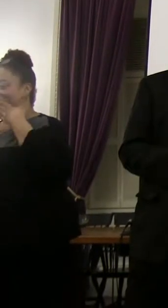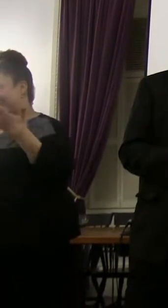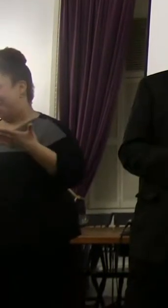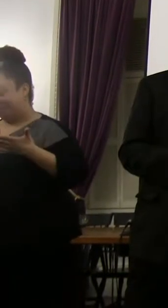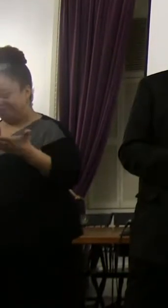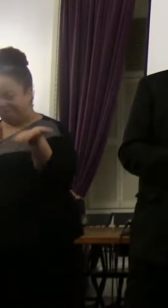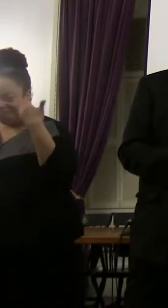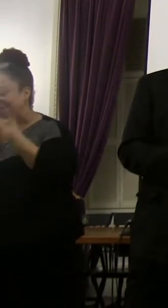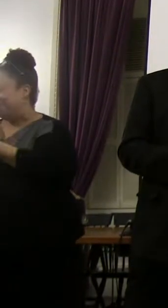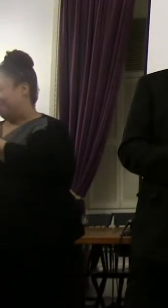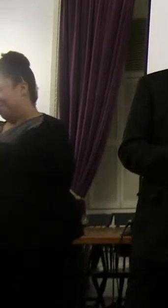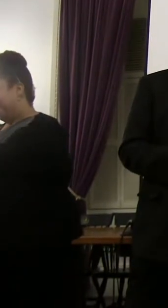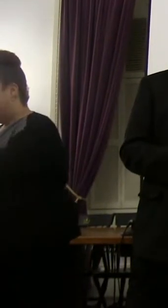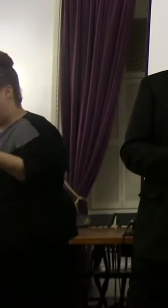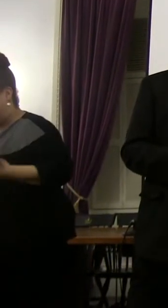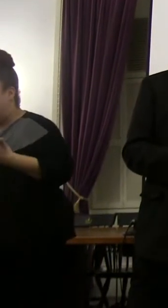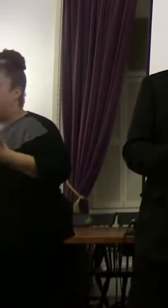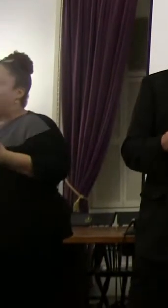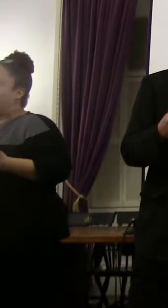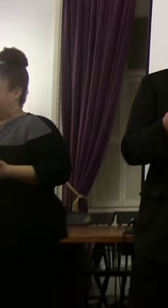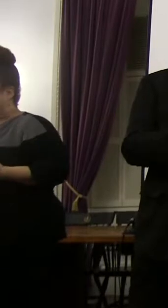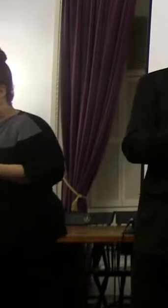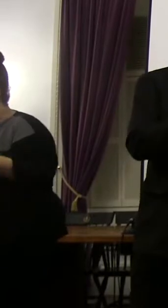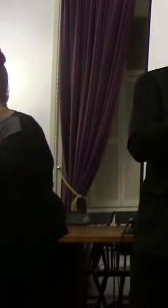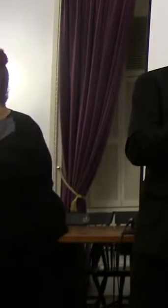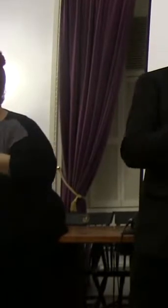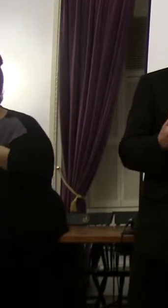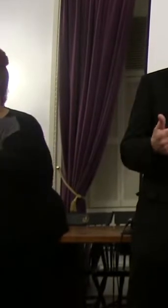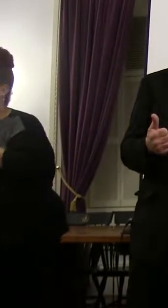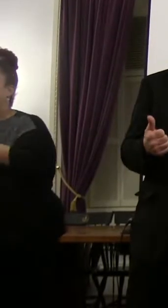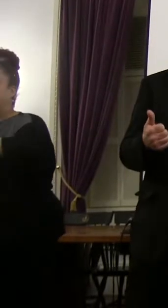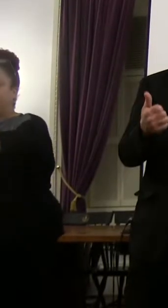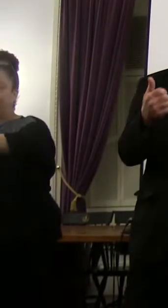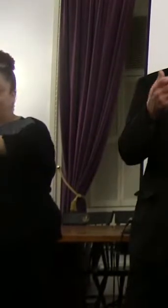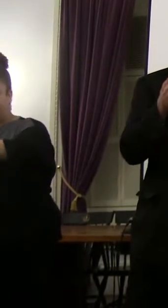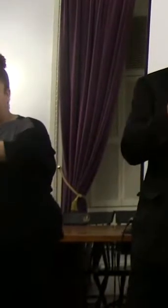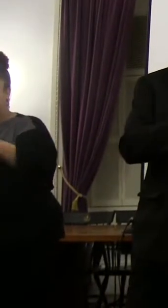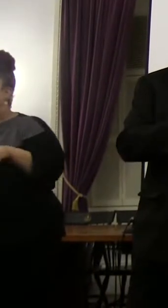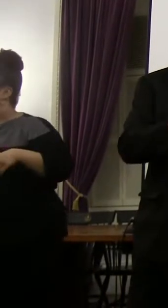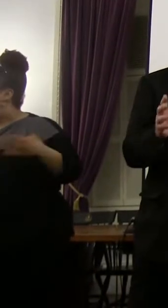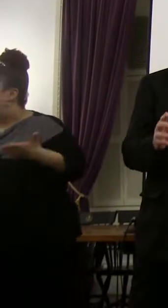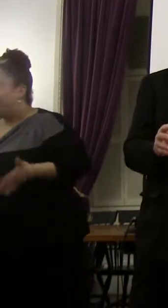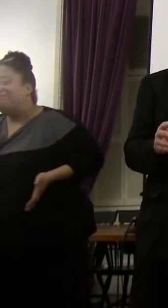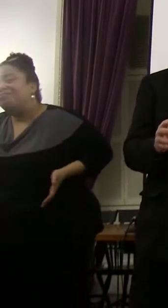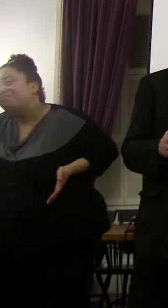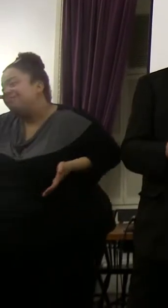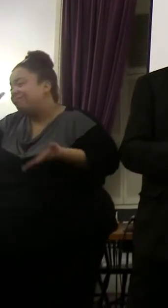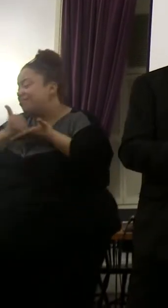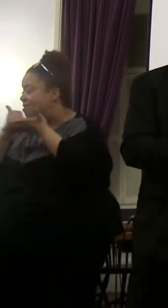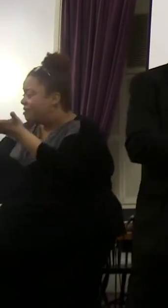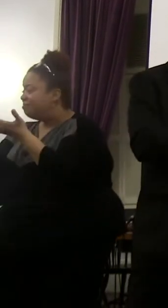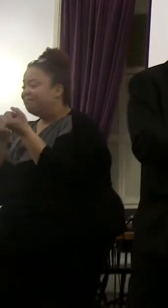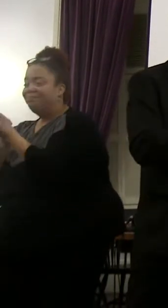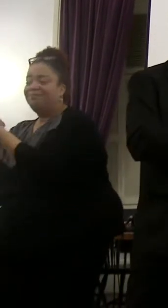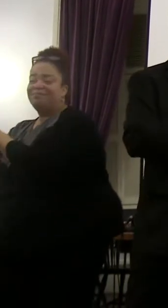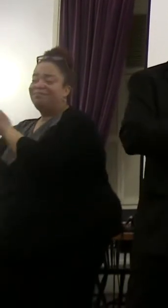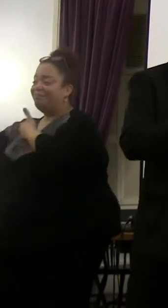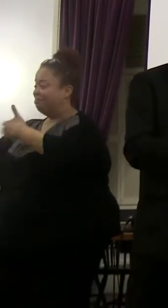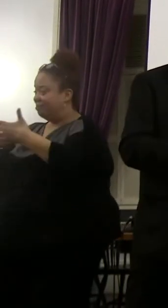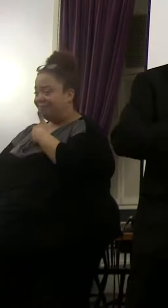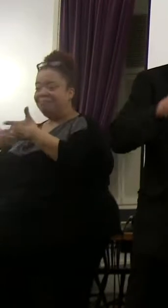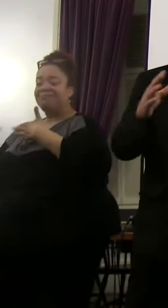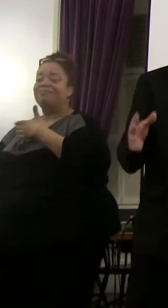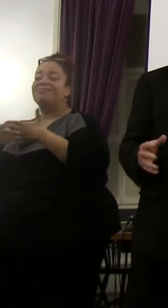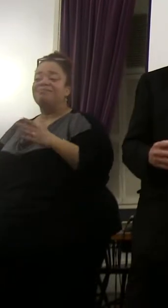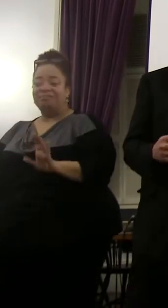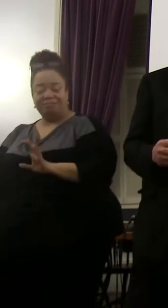My administration. Is here to help. When I was. My first day in office. I issued this executive order. From my. My